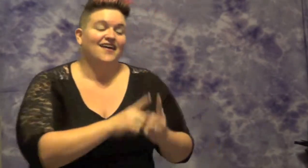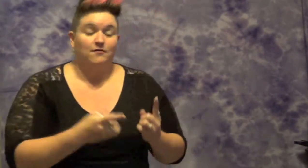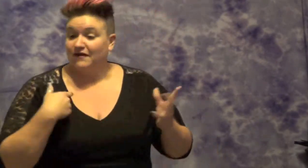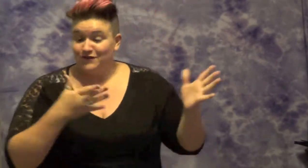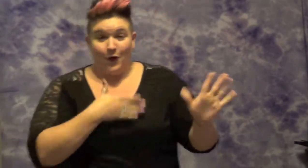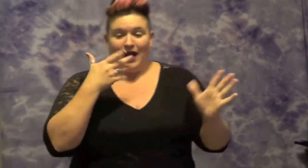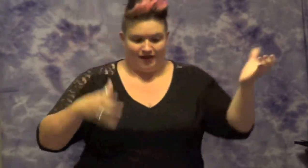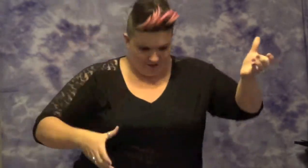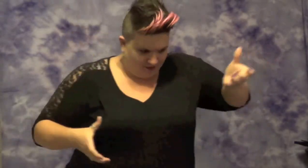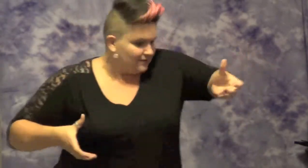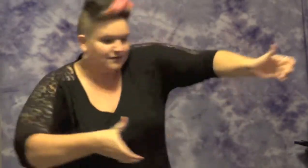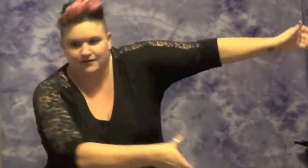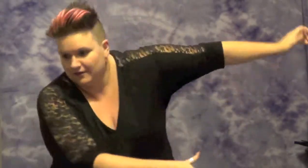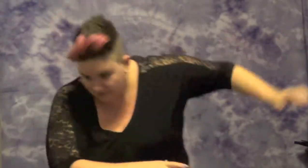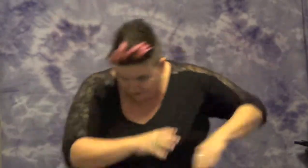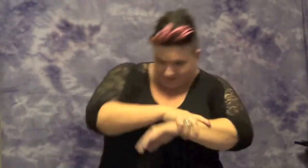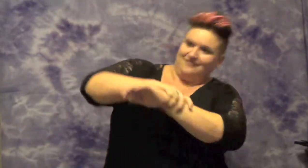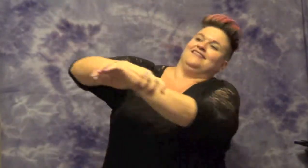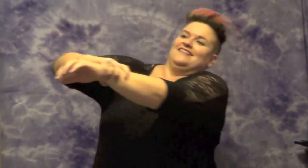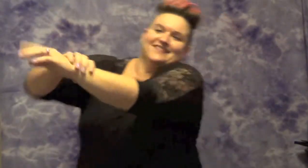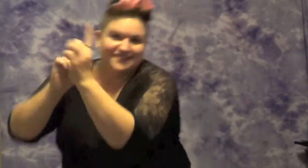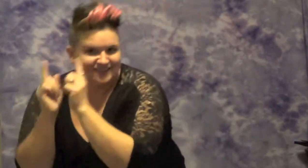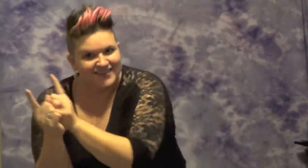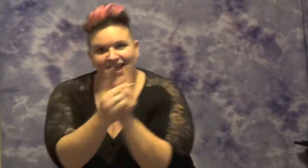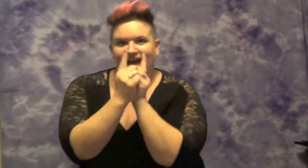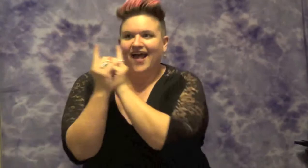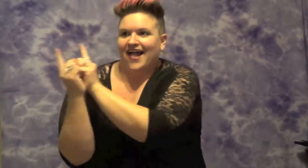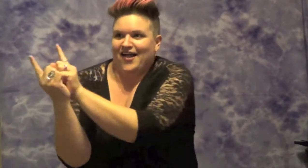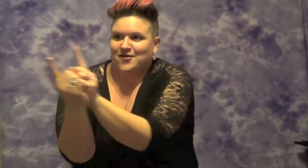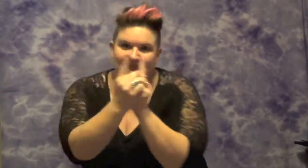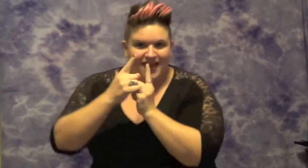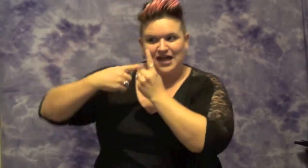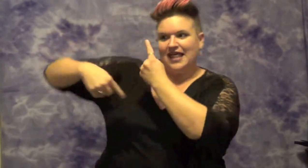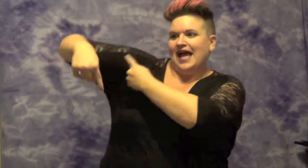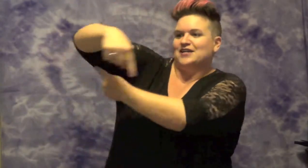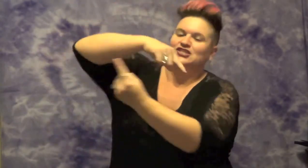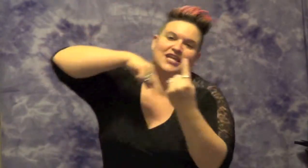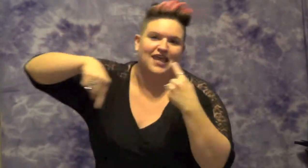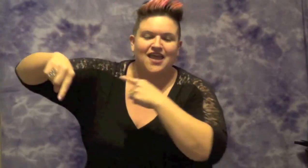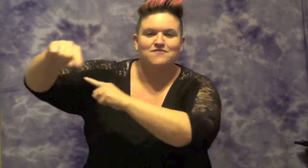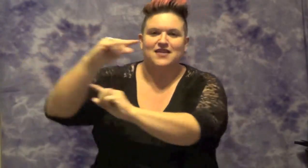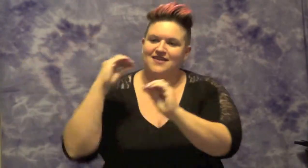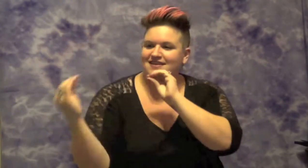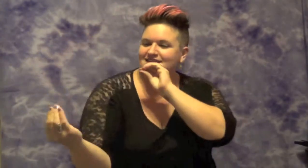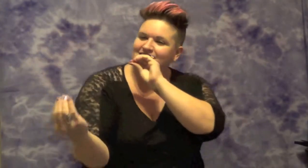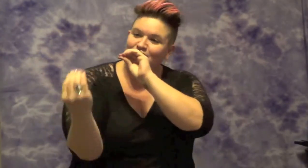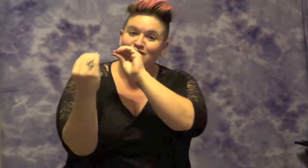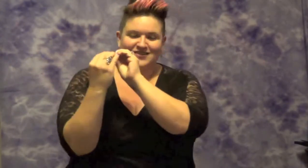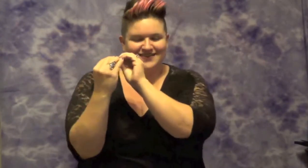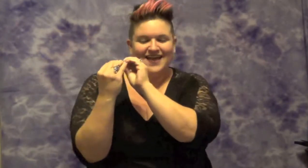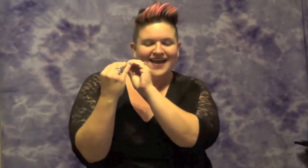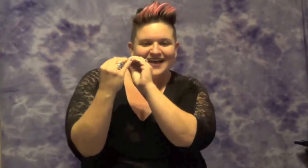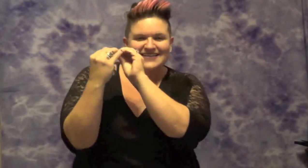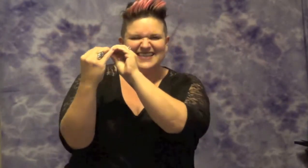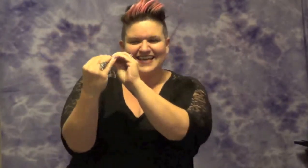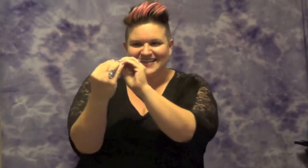a word She was taking my hand Spinning in the headlights She gave me a goodnight kiss